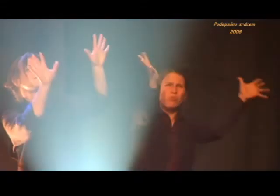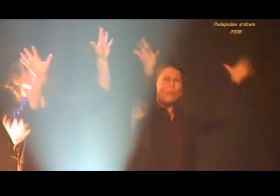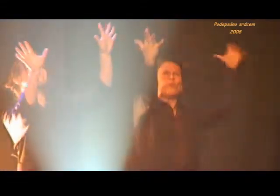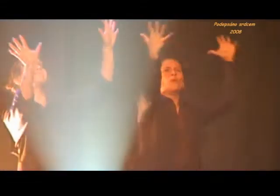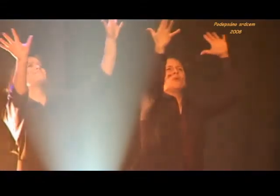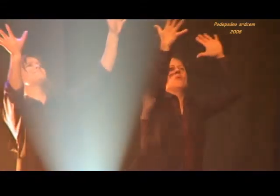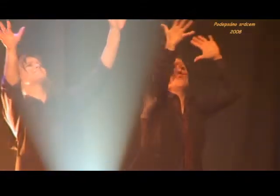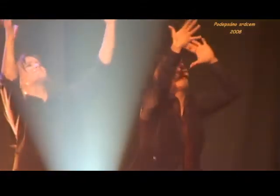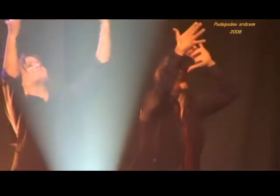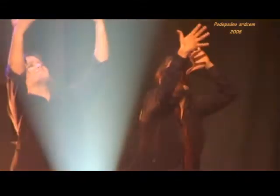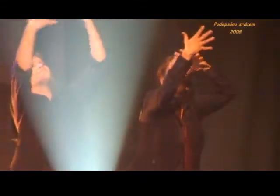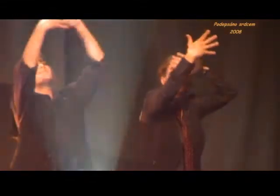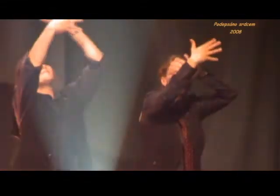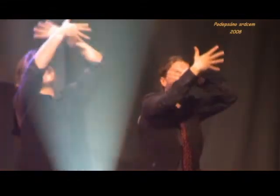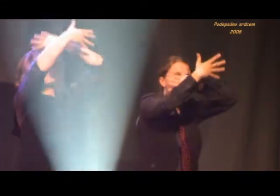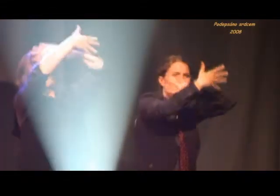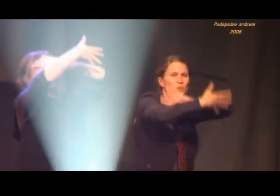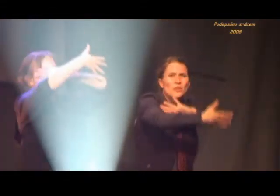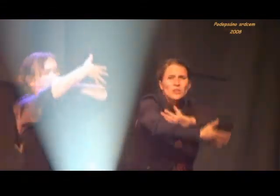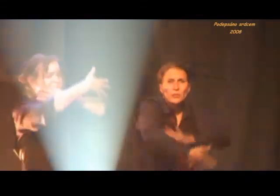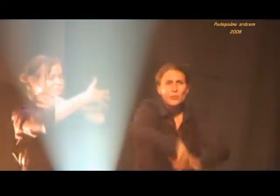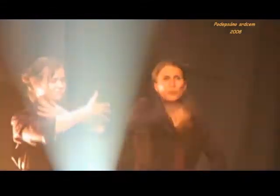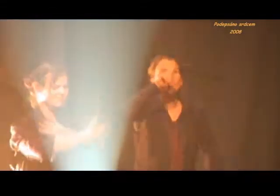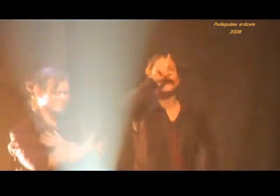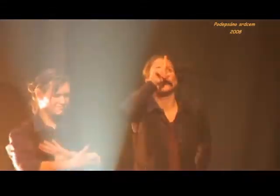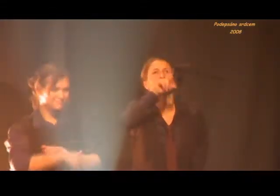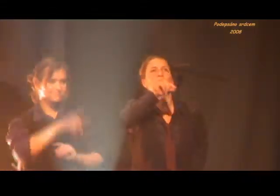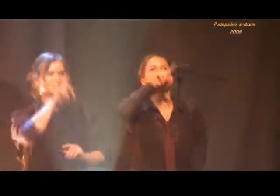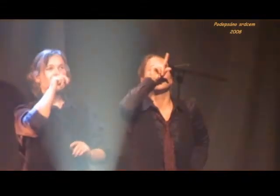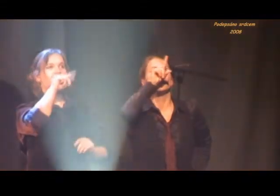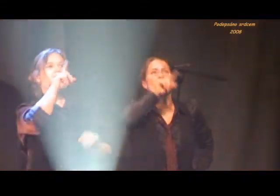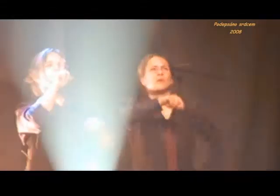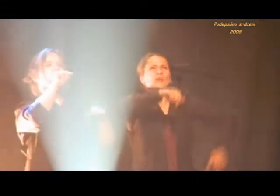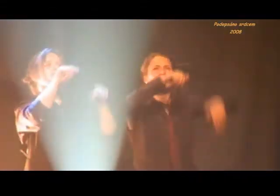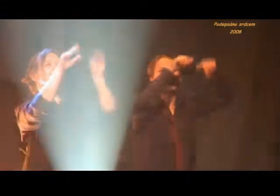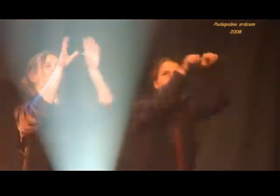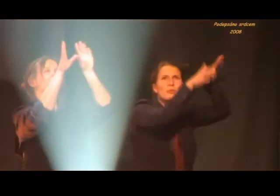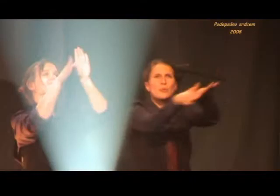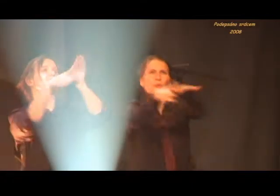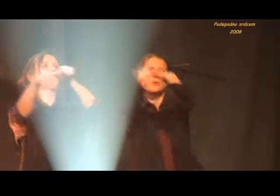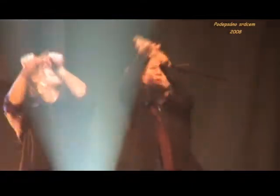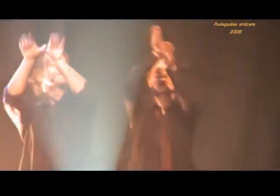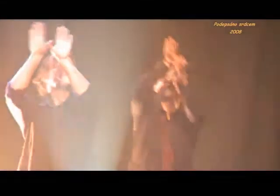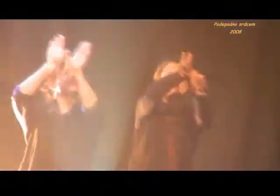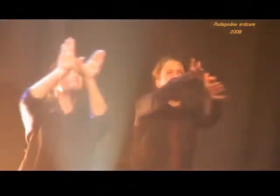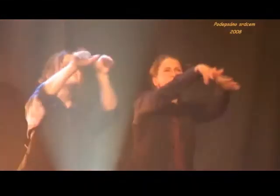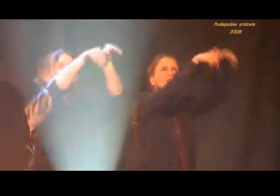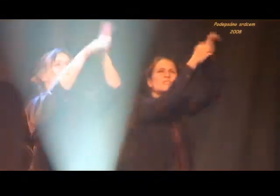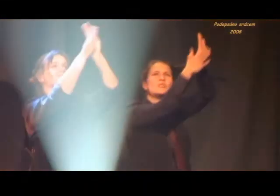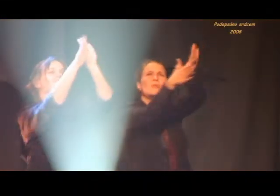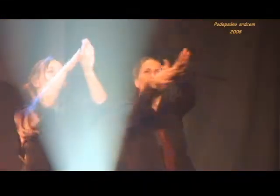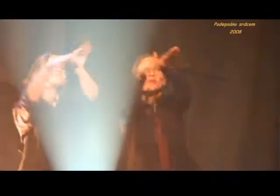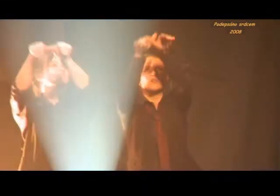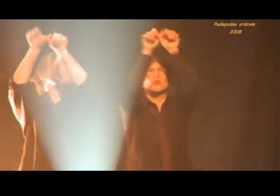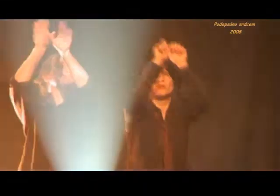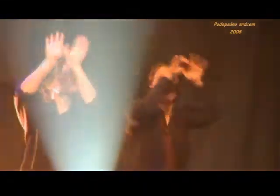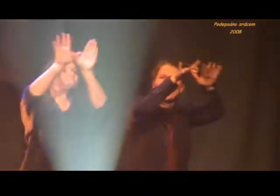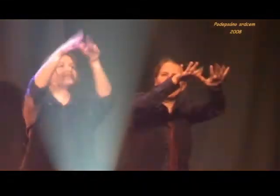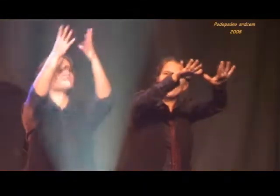and other words, on